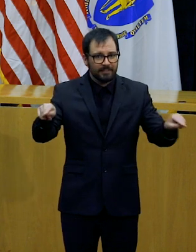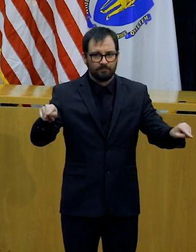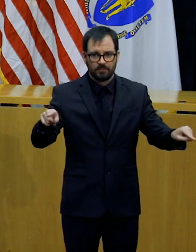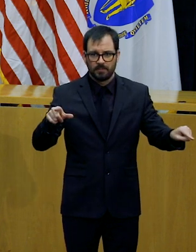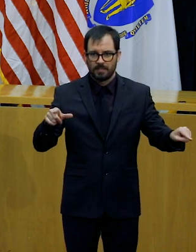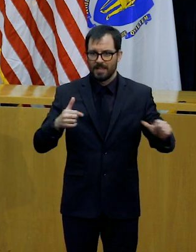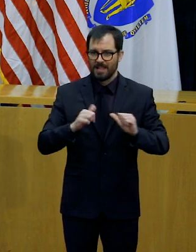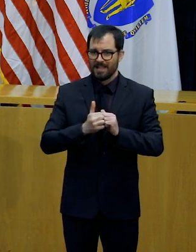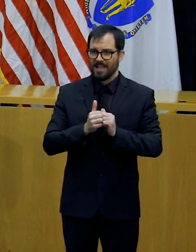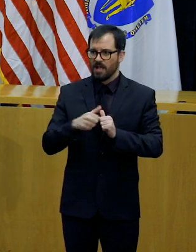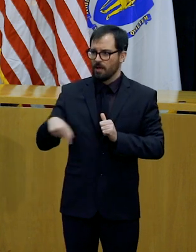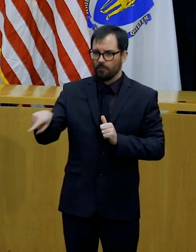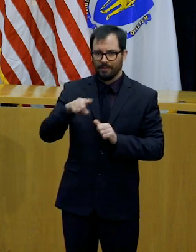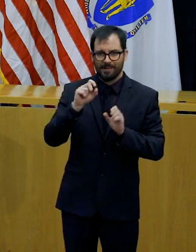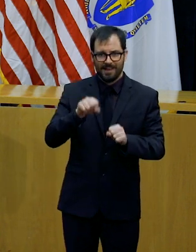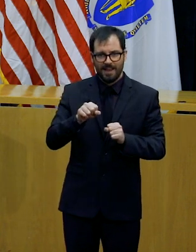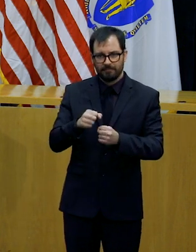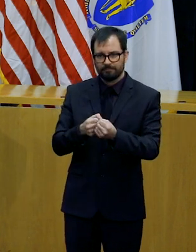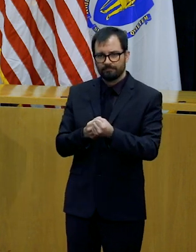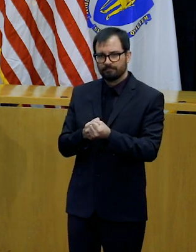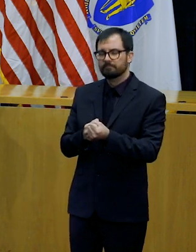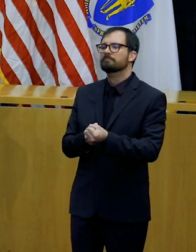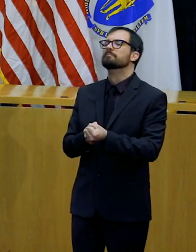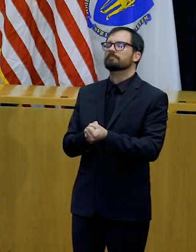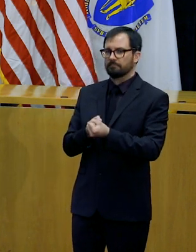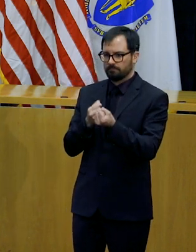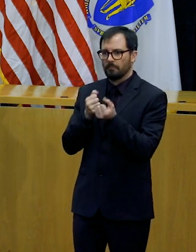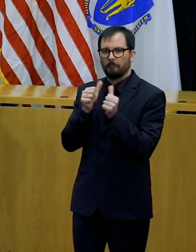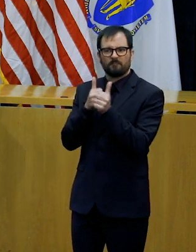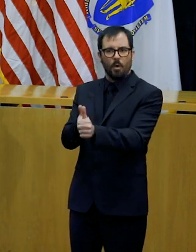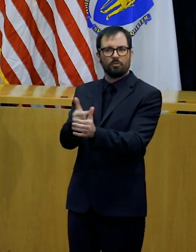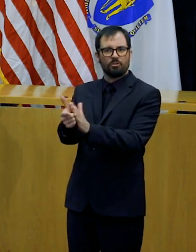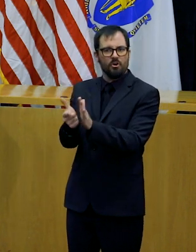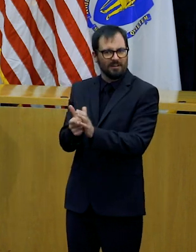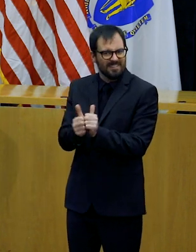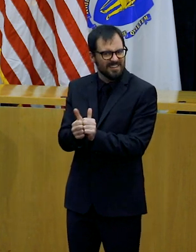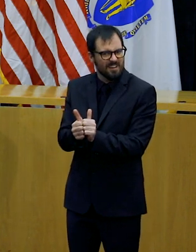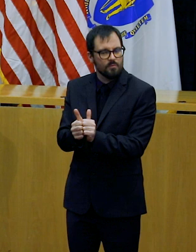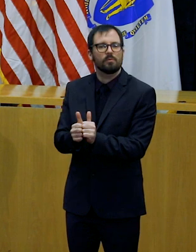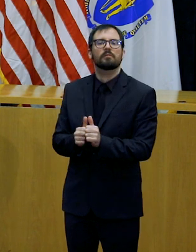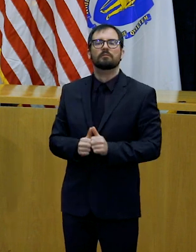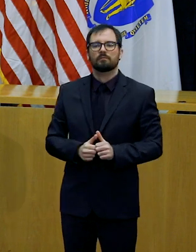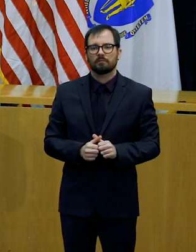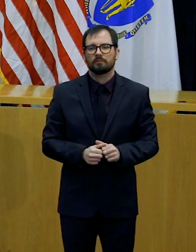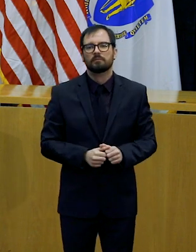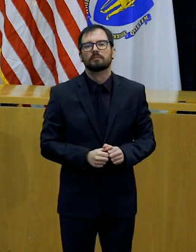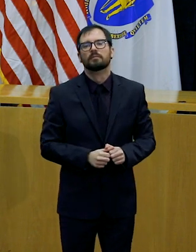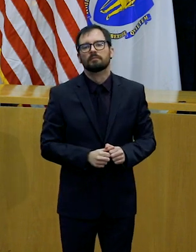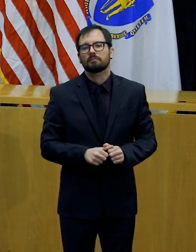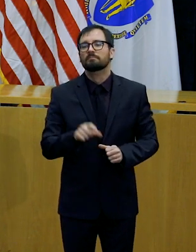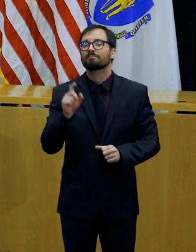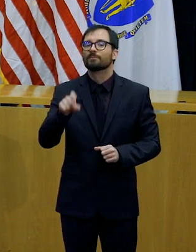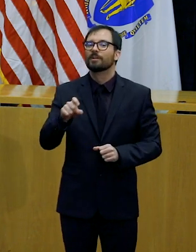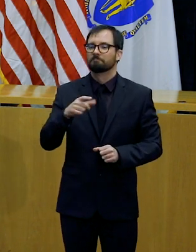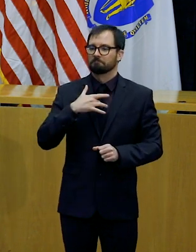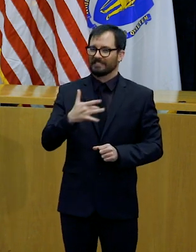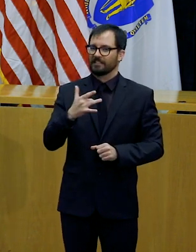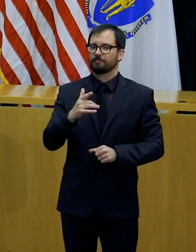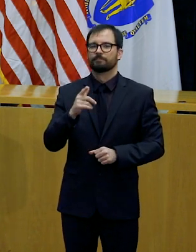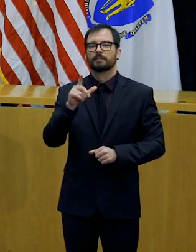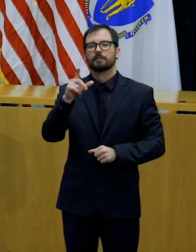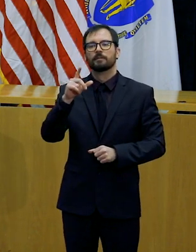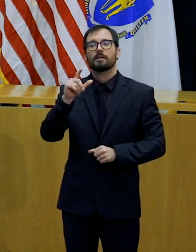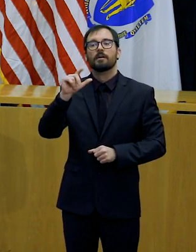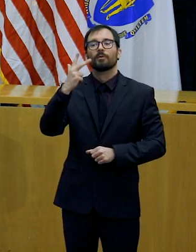instance, extending the April 1st deadline for the three-year plan that they need to prepare is something that